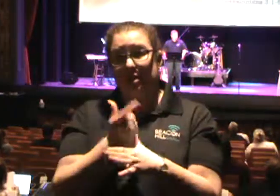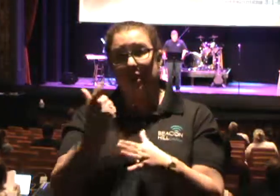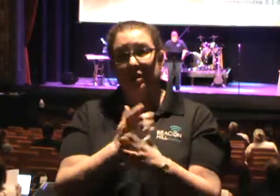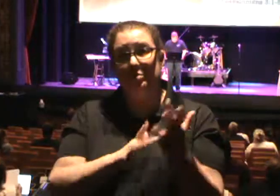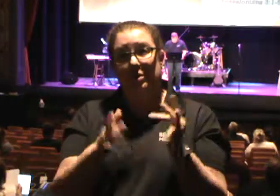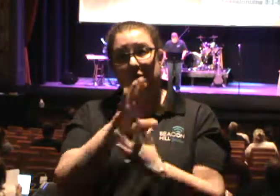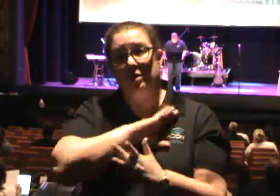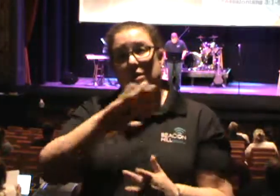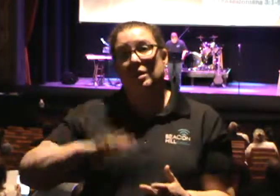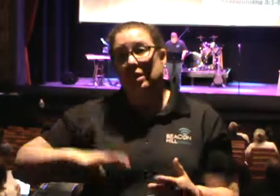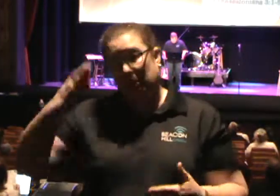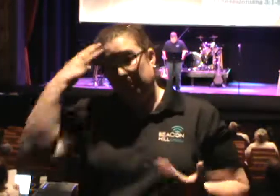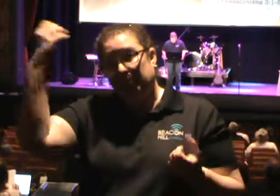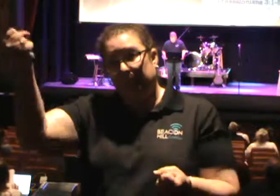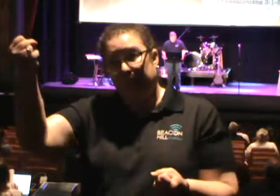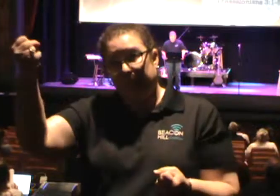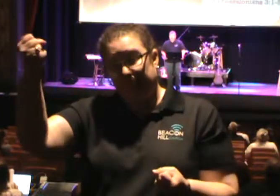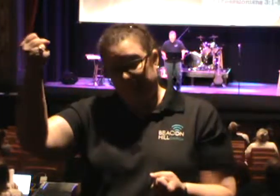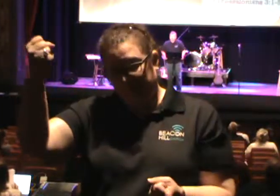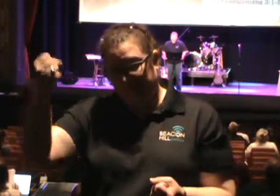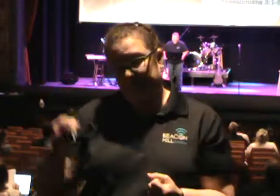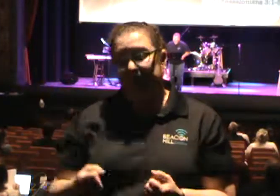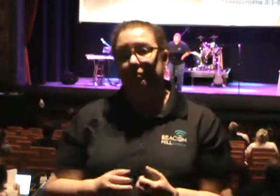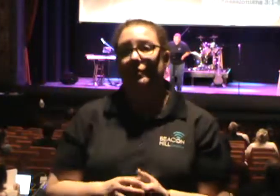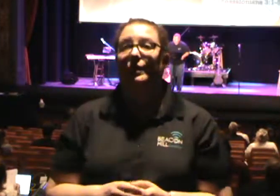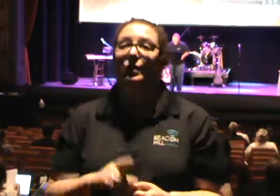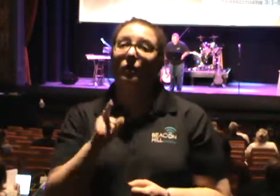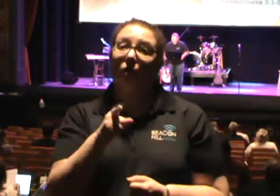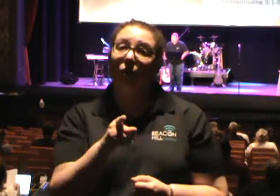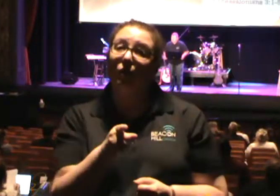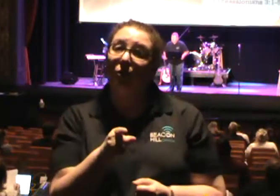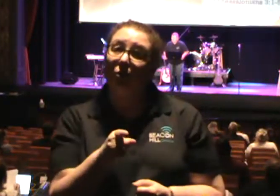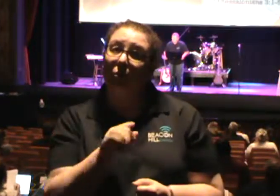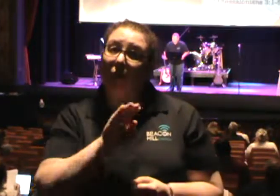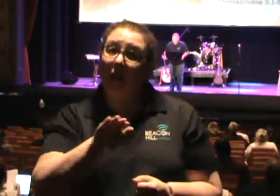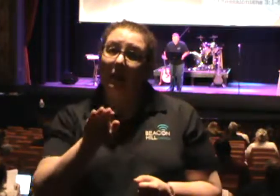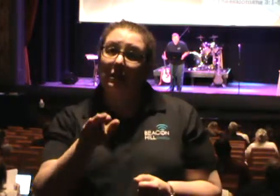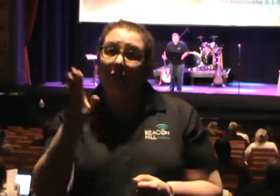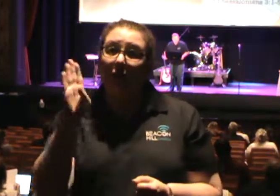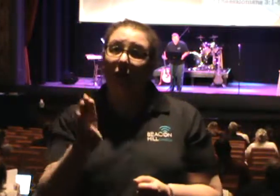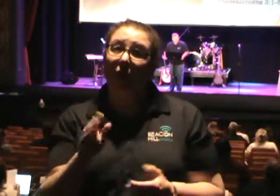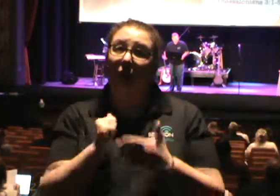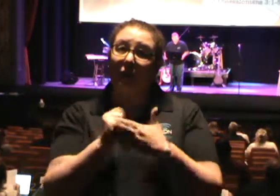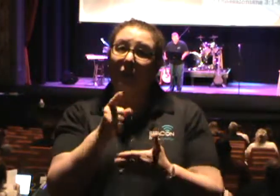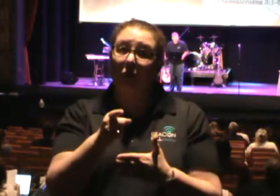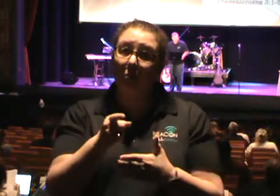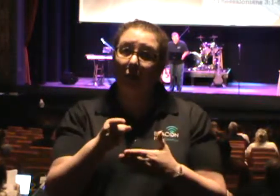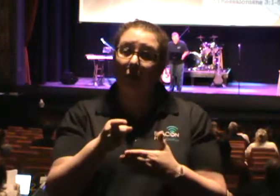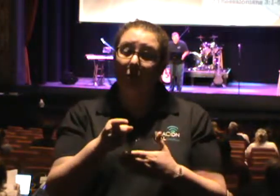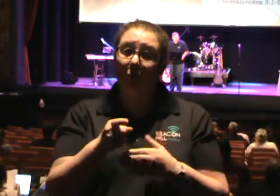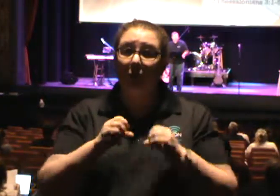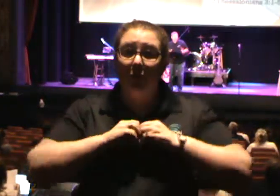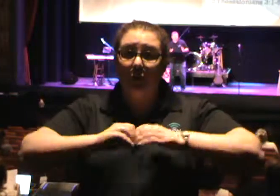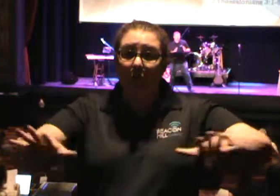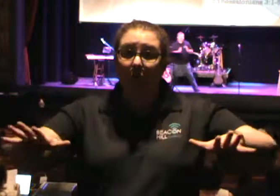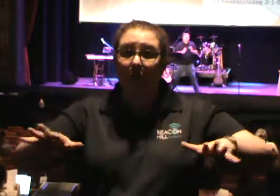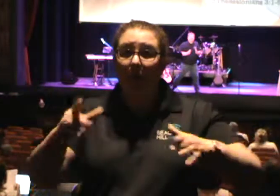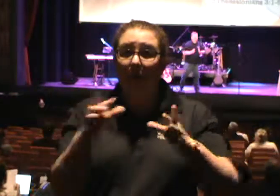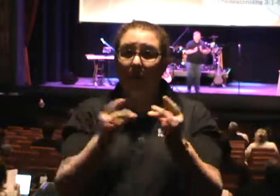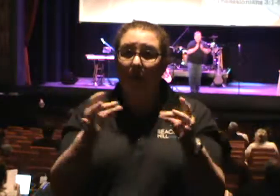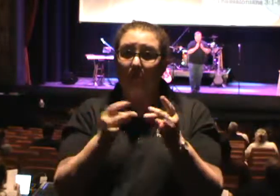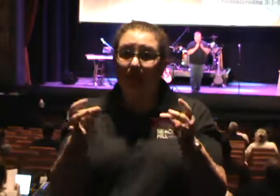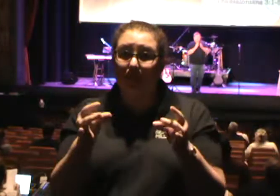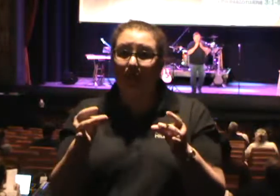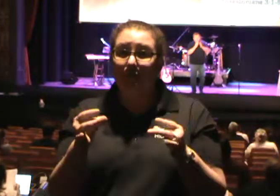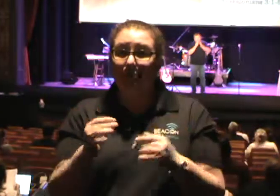Christ as bold as I should. Are you asking God to help you get the message out? Are you praying